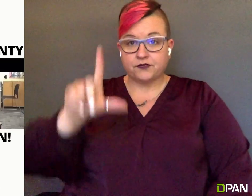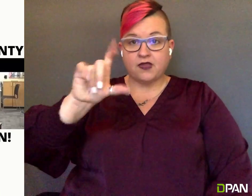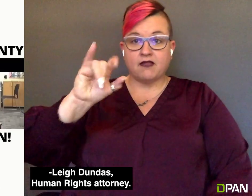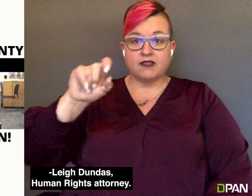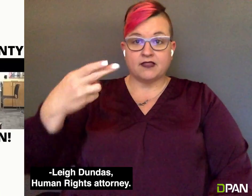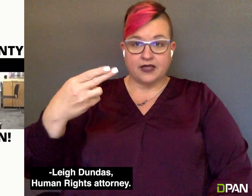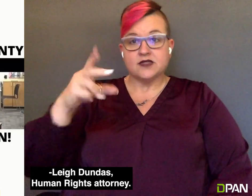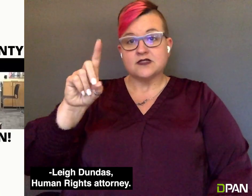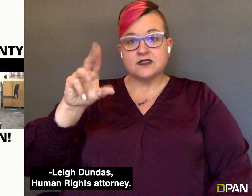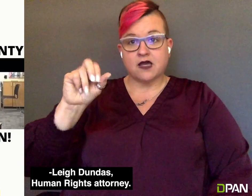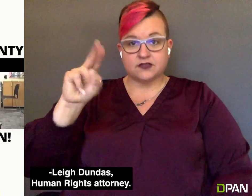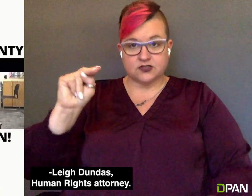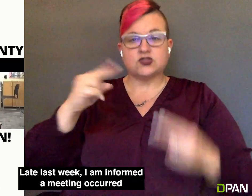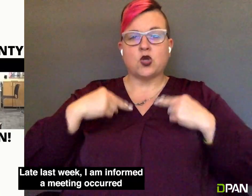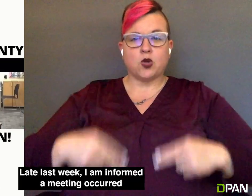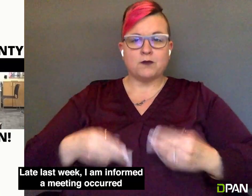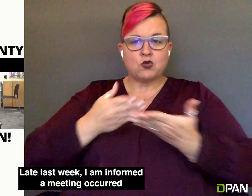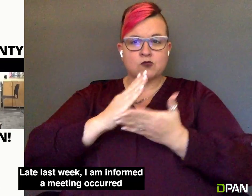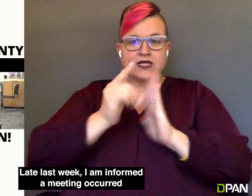Thank